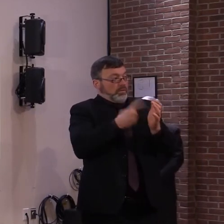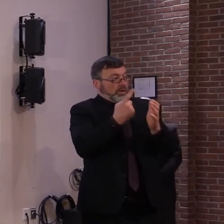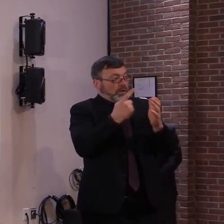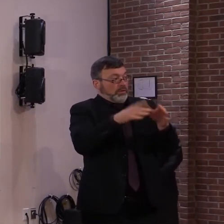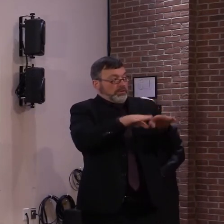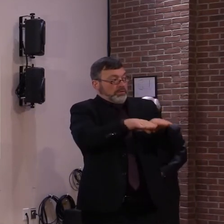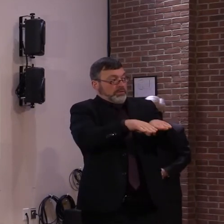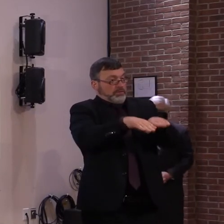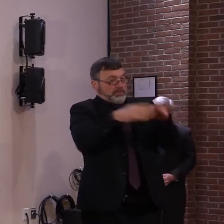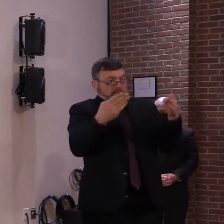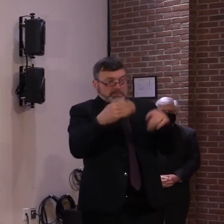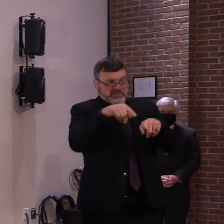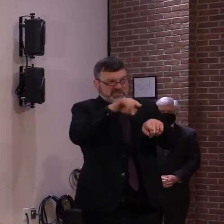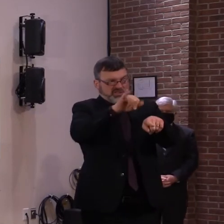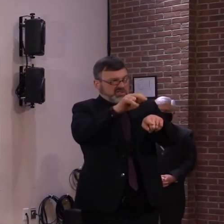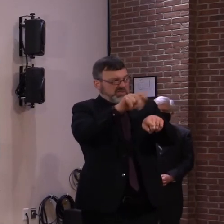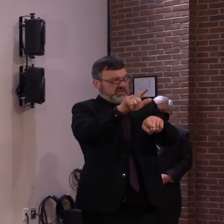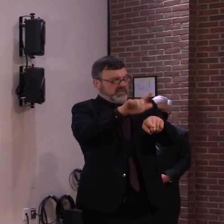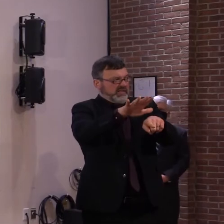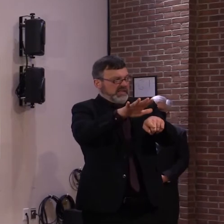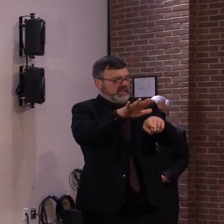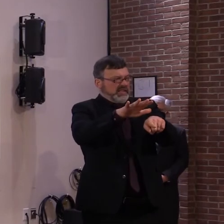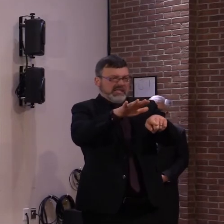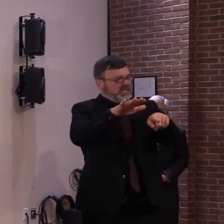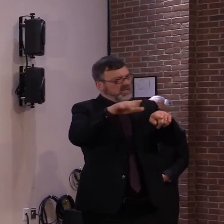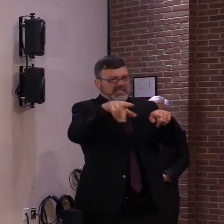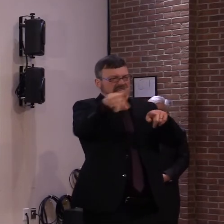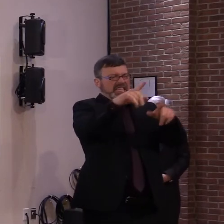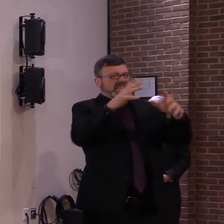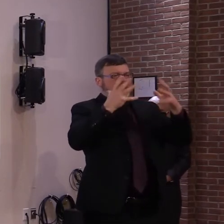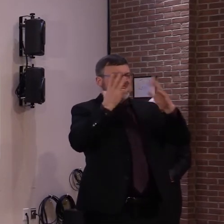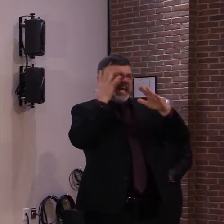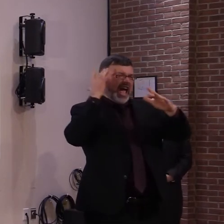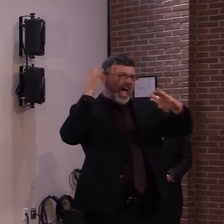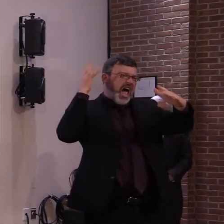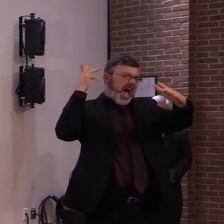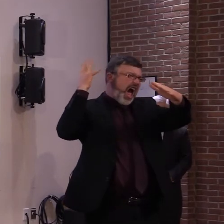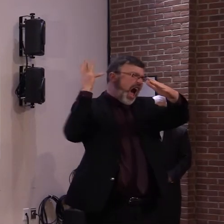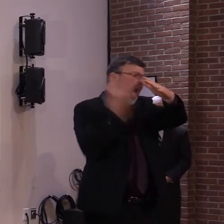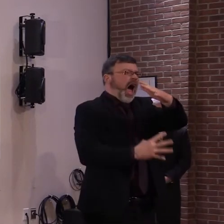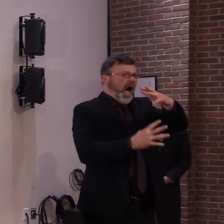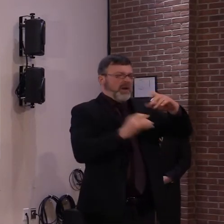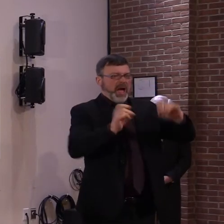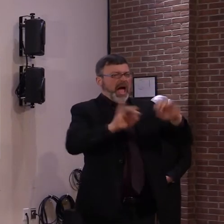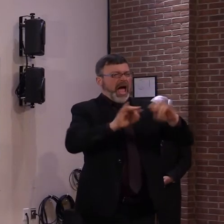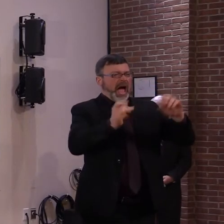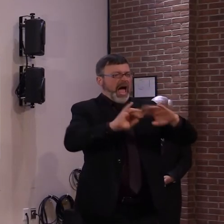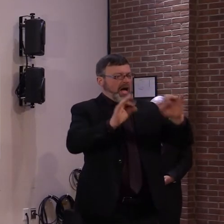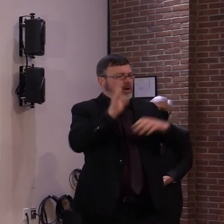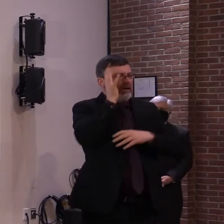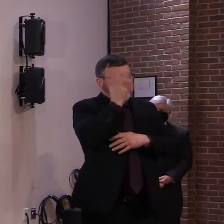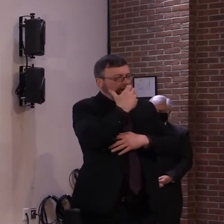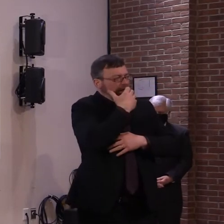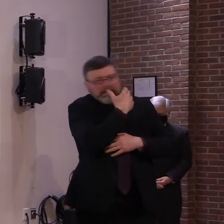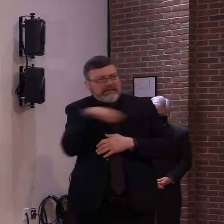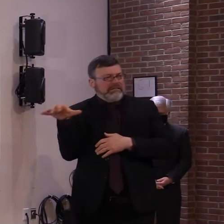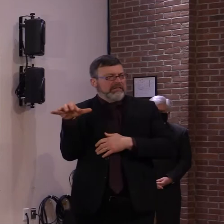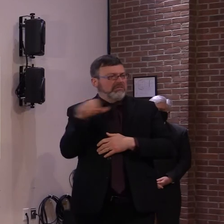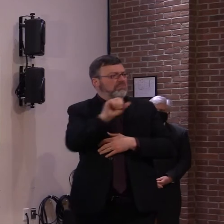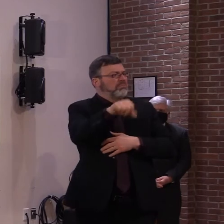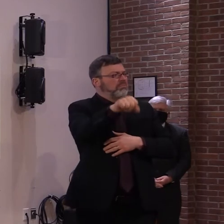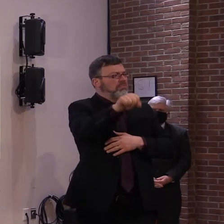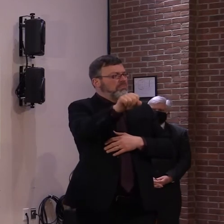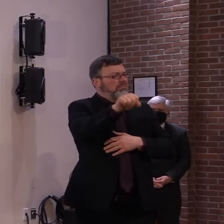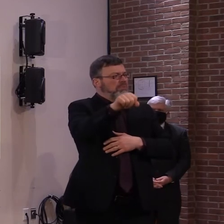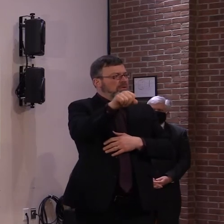everyone's anxious to sign up. So we expect that there will be a bit of a bottleneck in the beginning. But that's